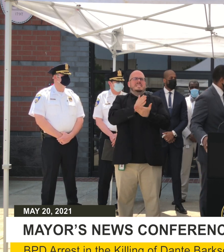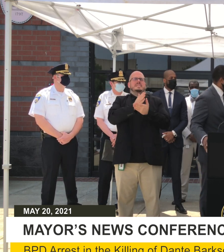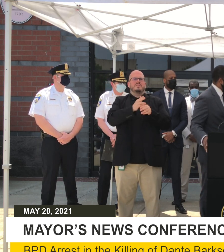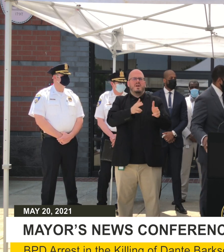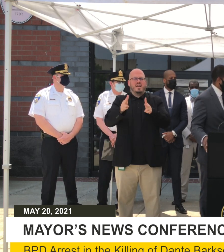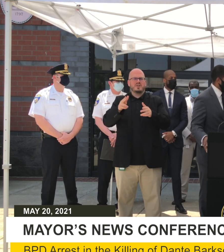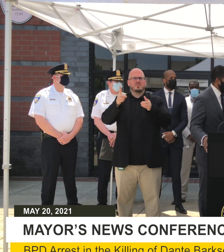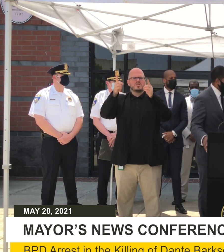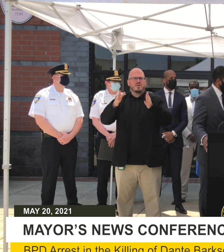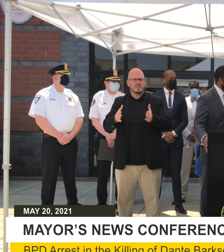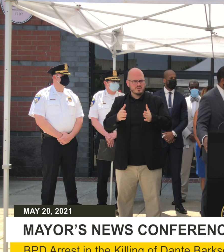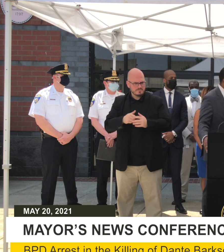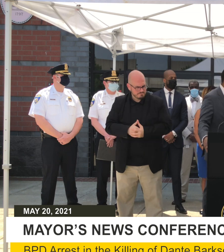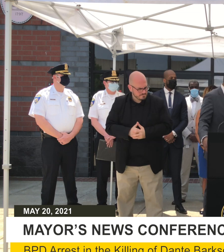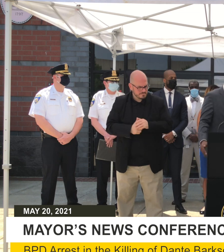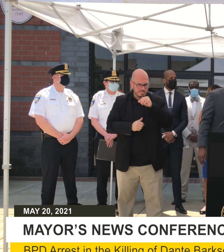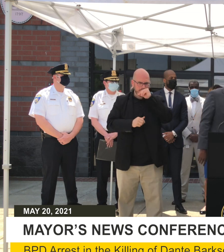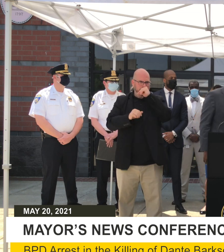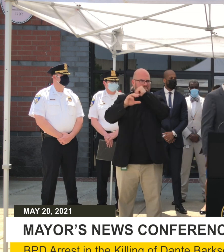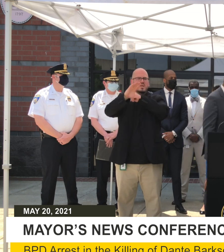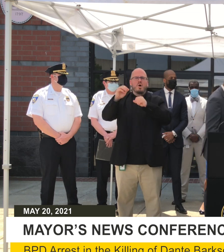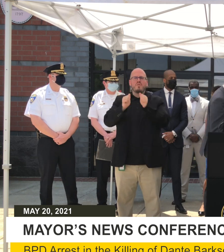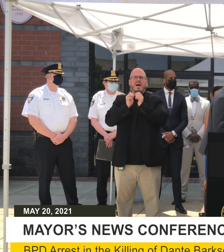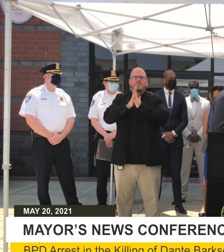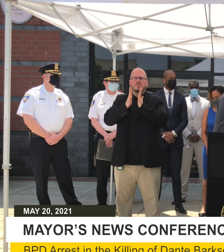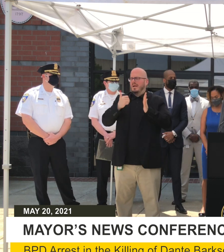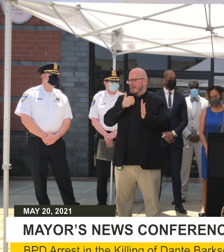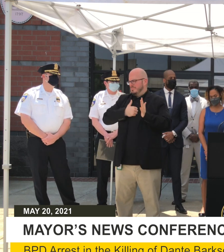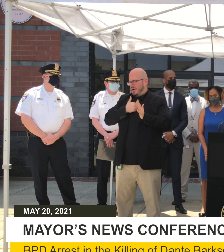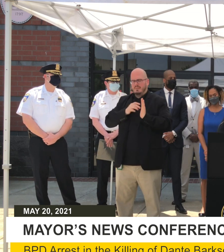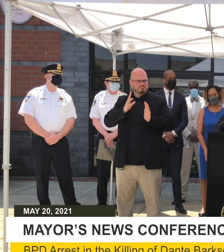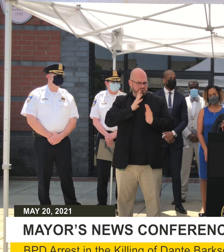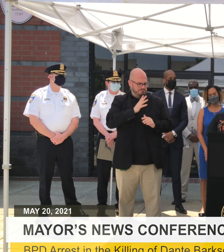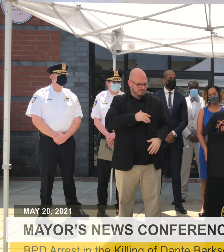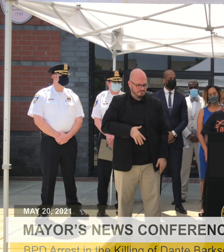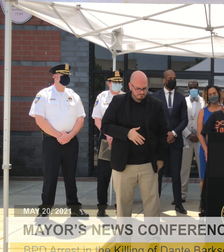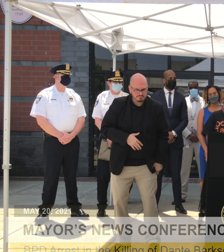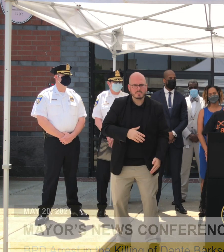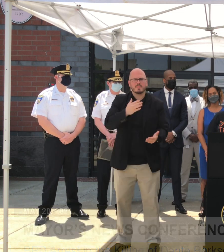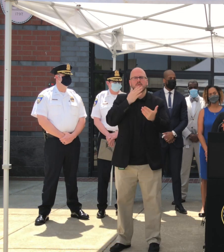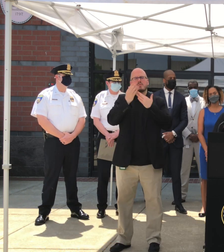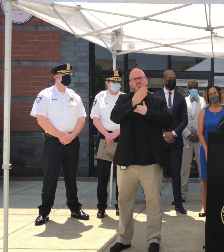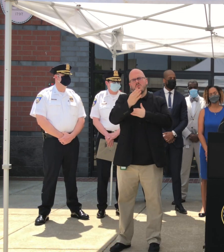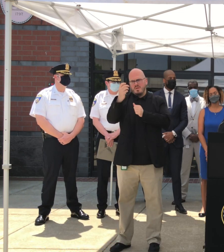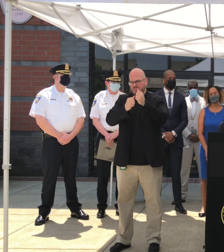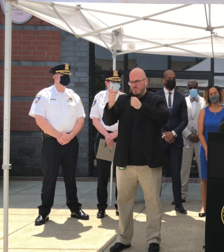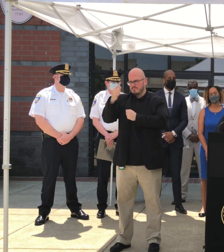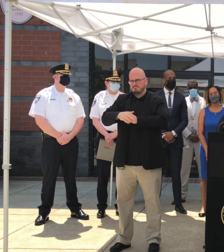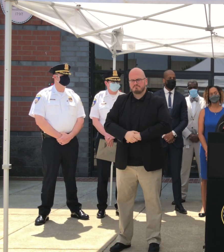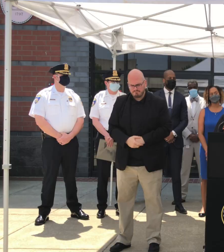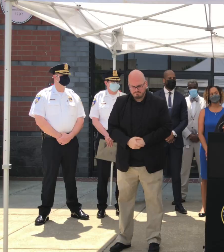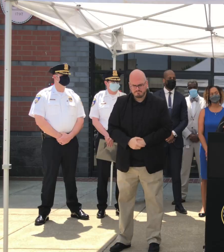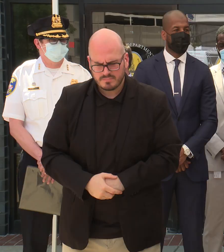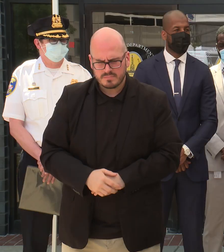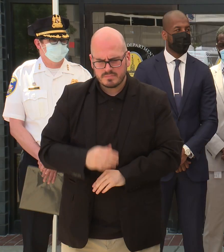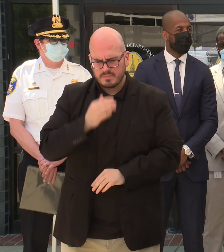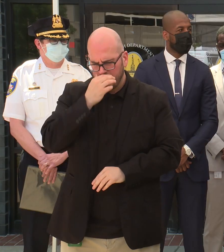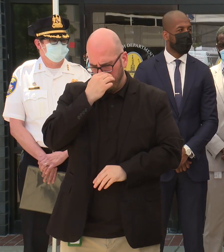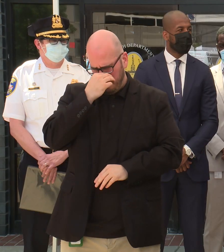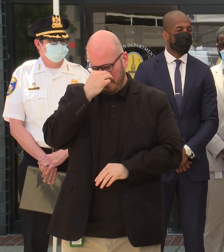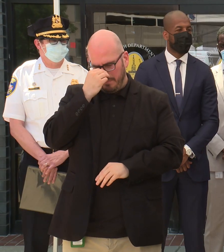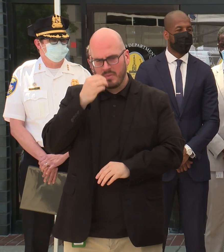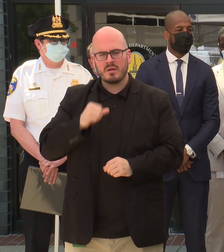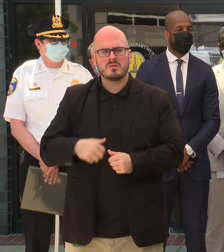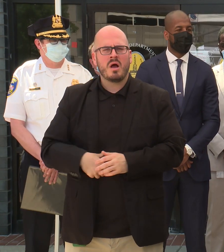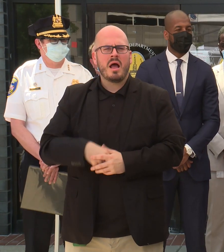Director? Co-founder. Co-founder. I'm sorry. Good morning, everybody. Um, so